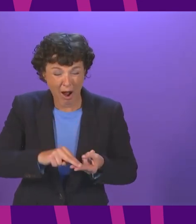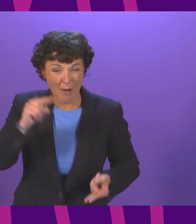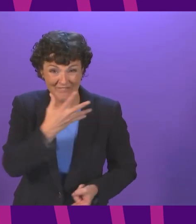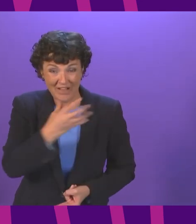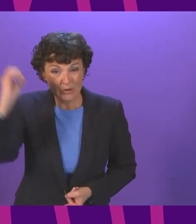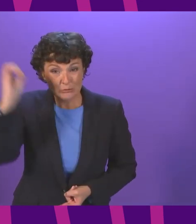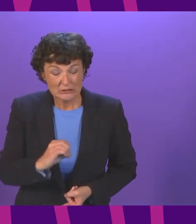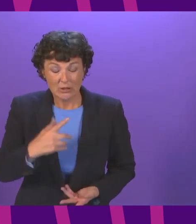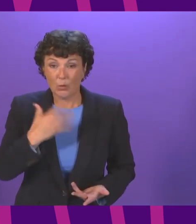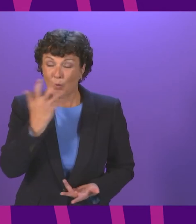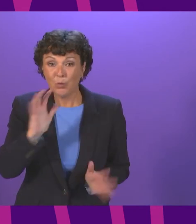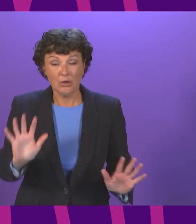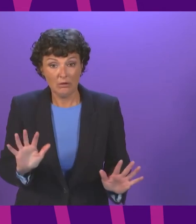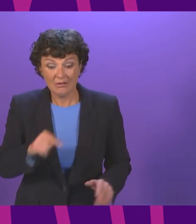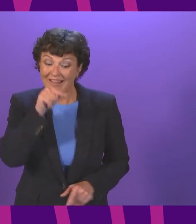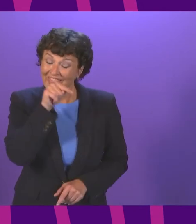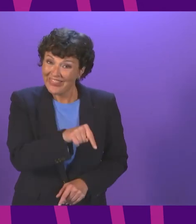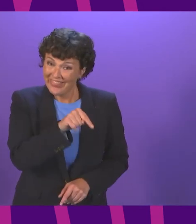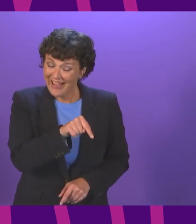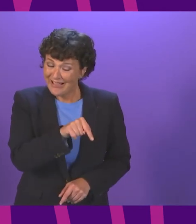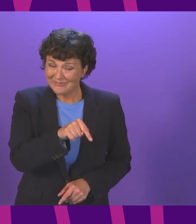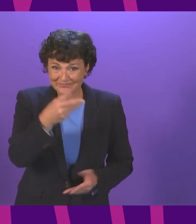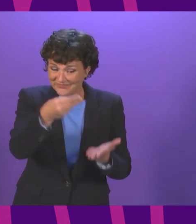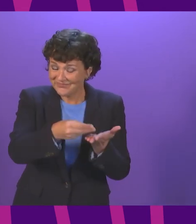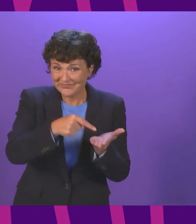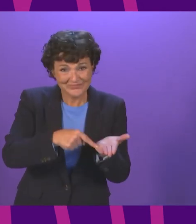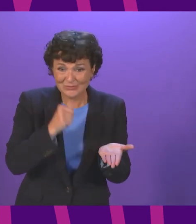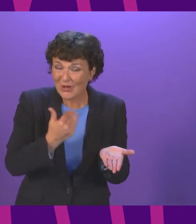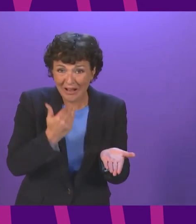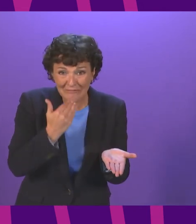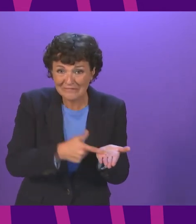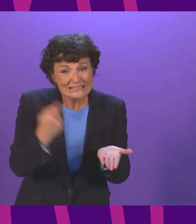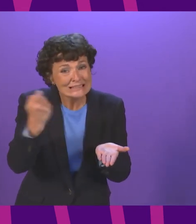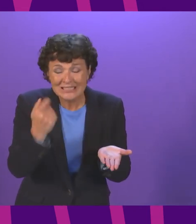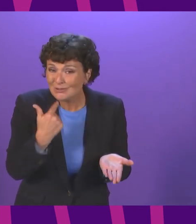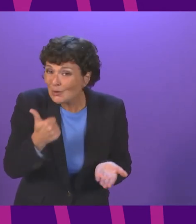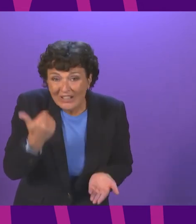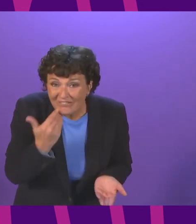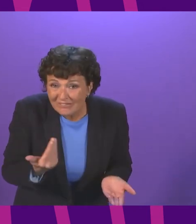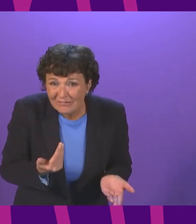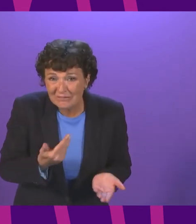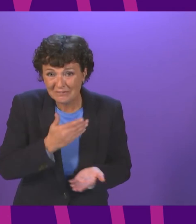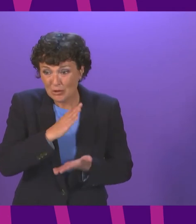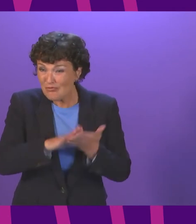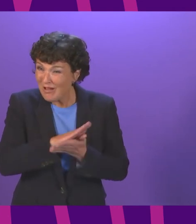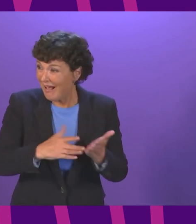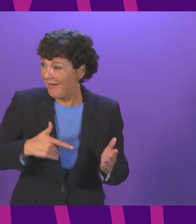that loan fund was woefully inadequate its success rate dismal more than twice as many as were successful were